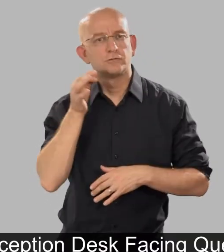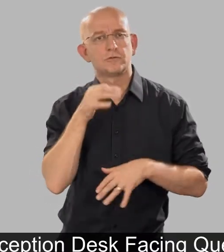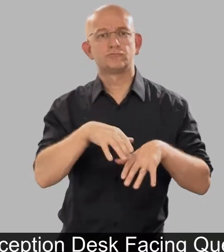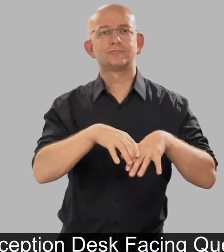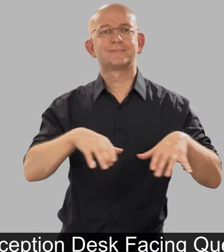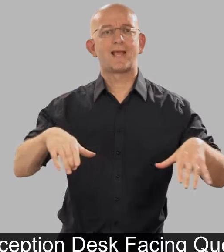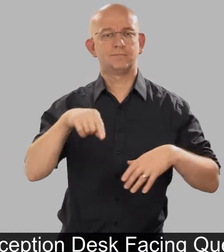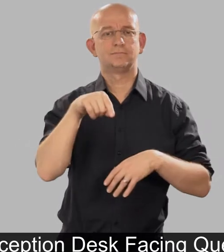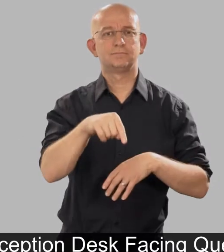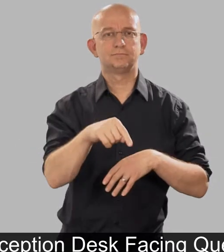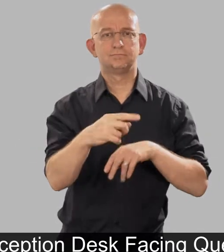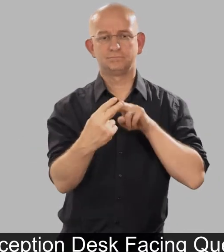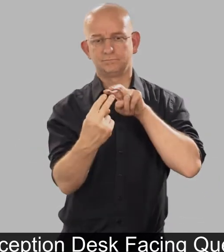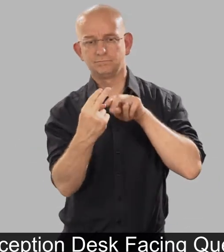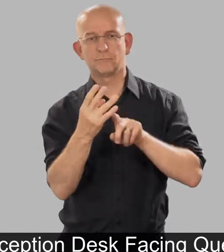Reception desk facing queue.